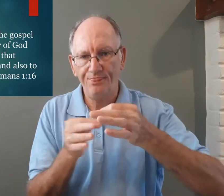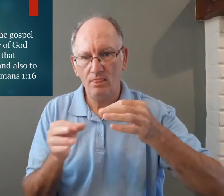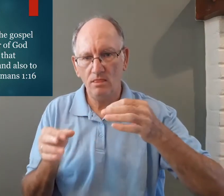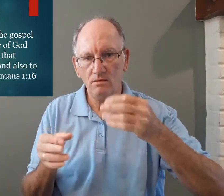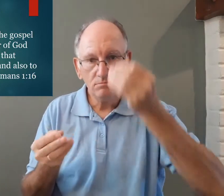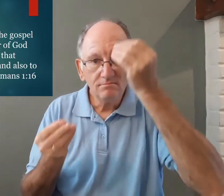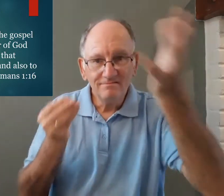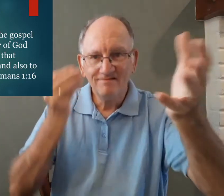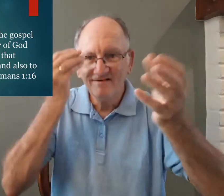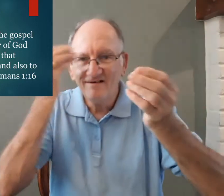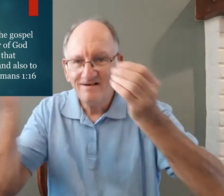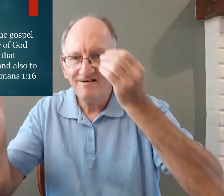and that